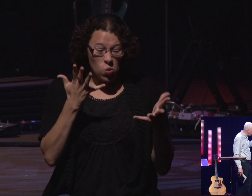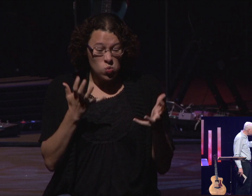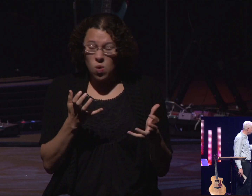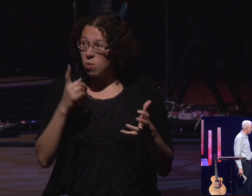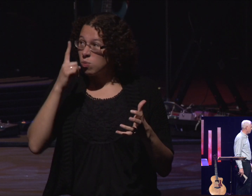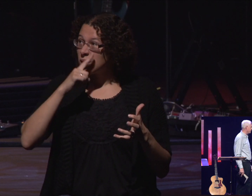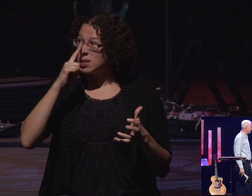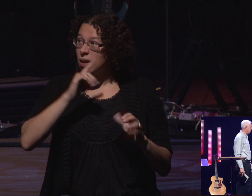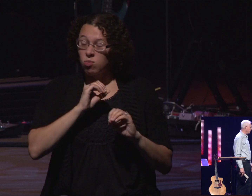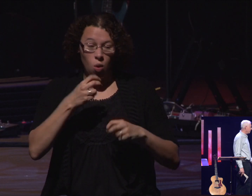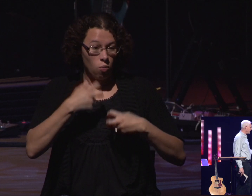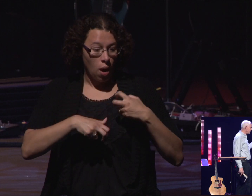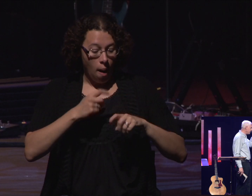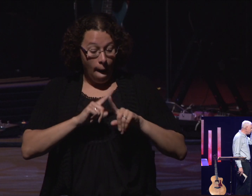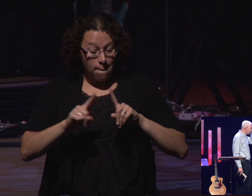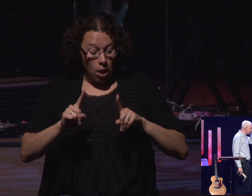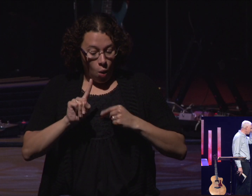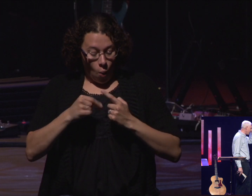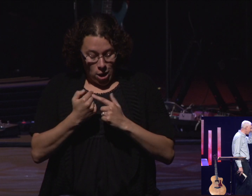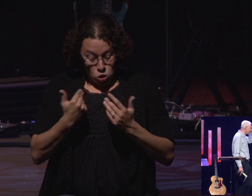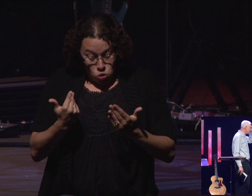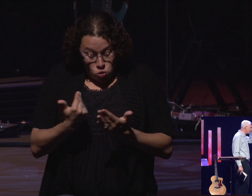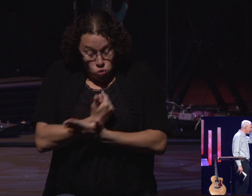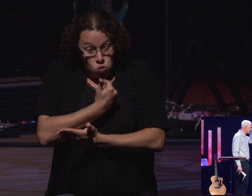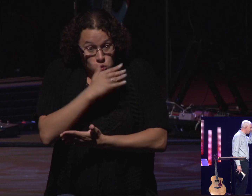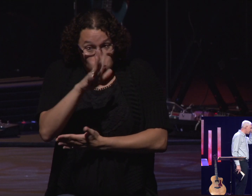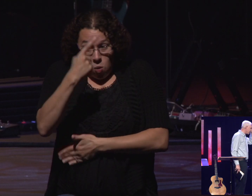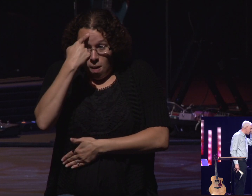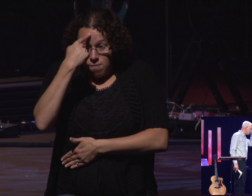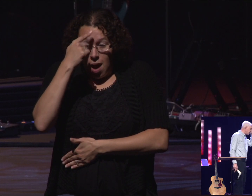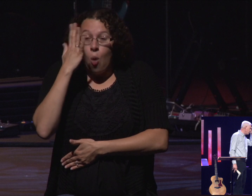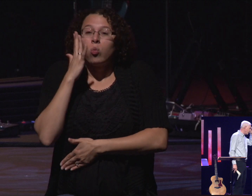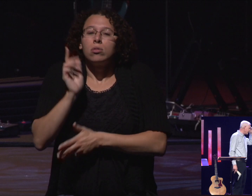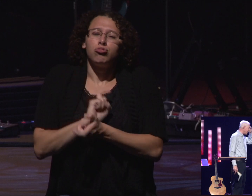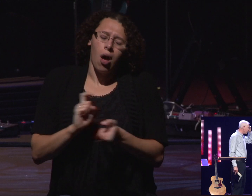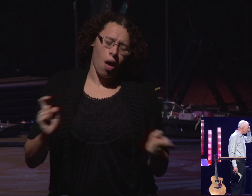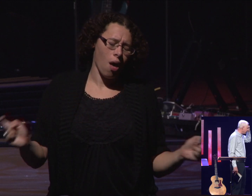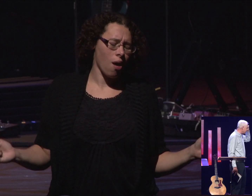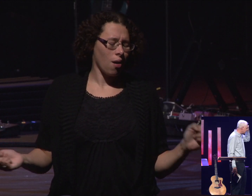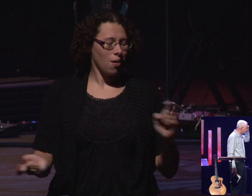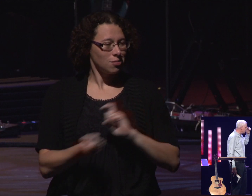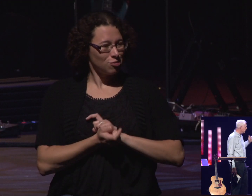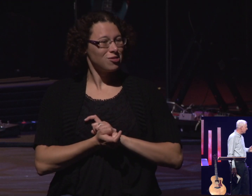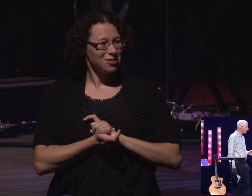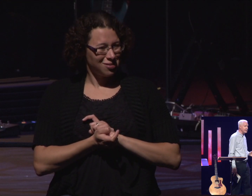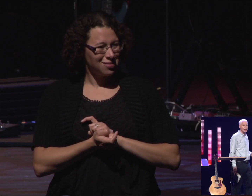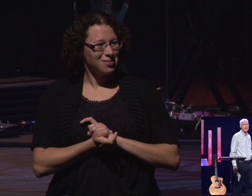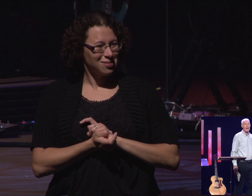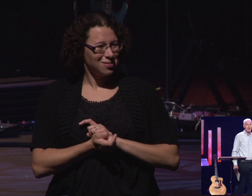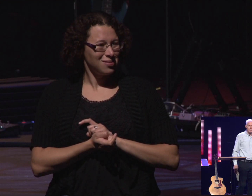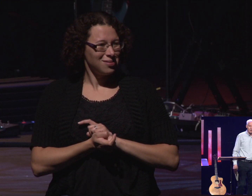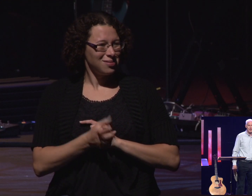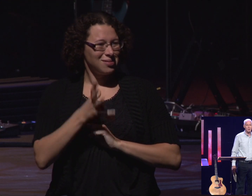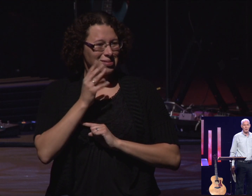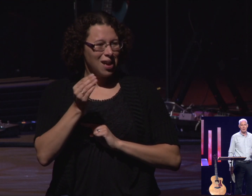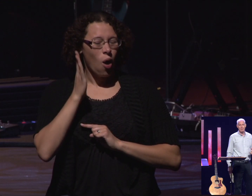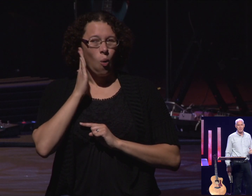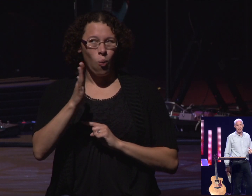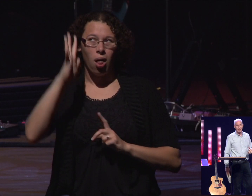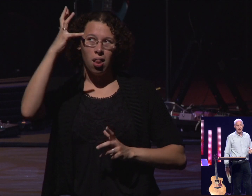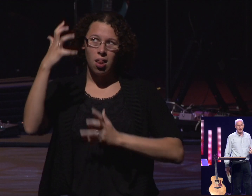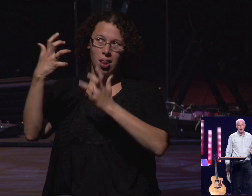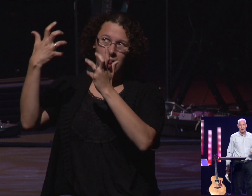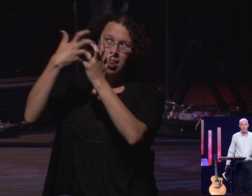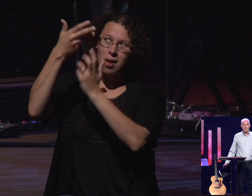be transformed. By the renewing of your mind, then you'll be able to test and approve what God's will is, his good, pleasing, and perfect will.